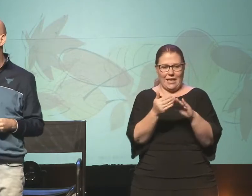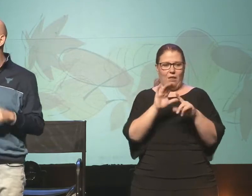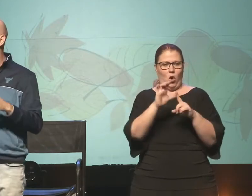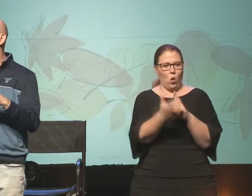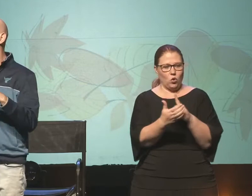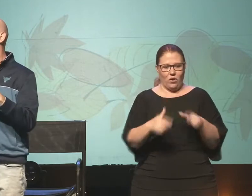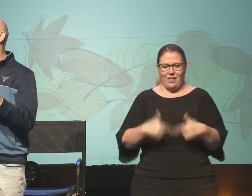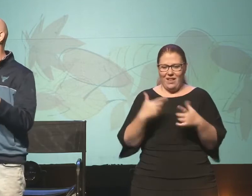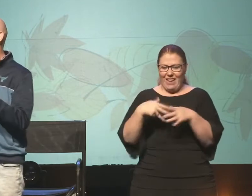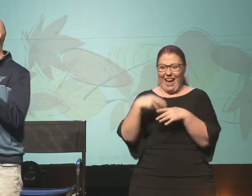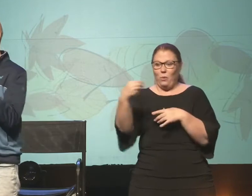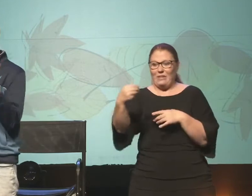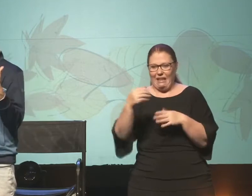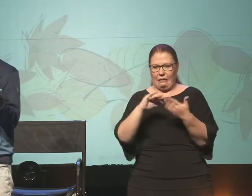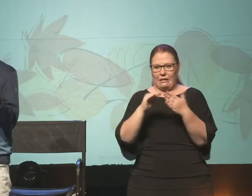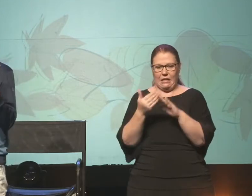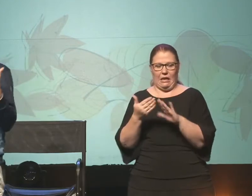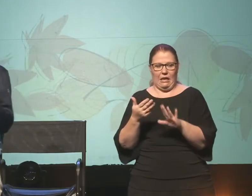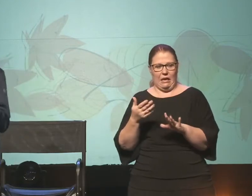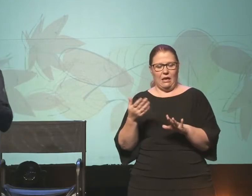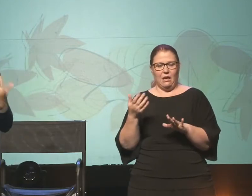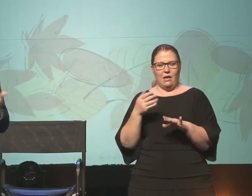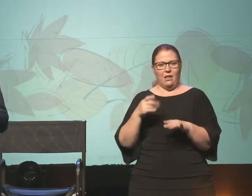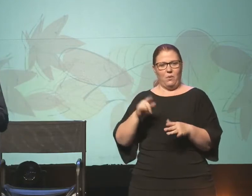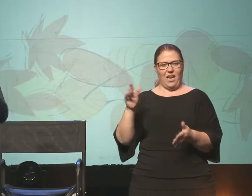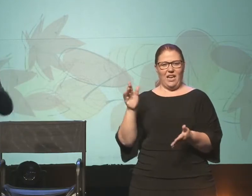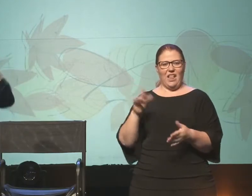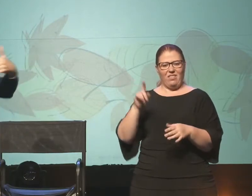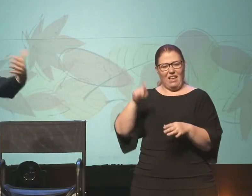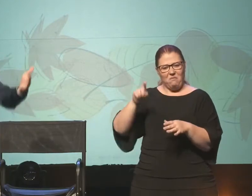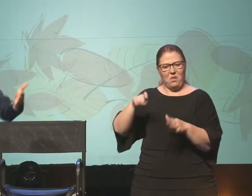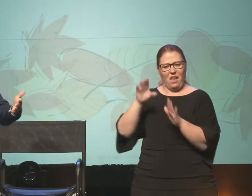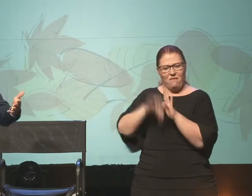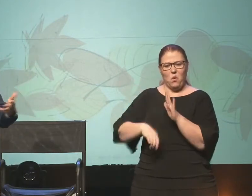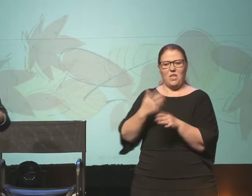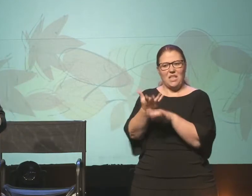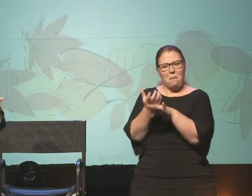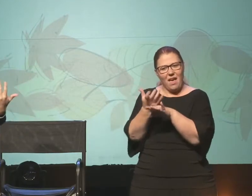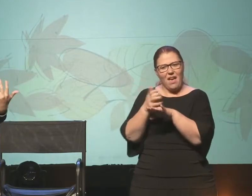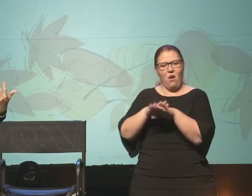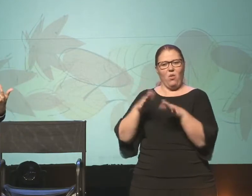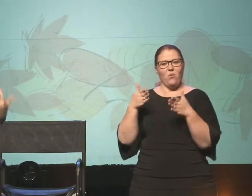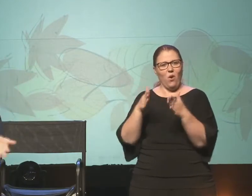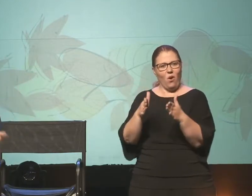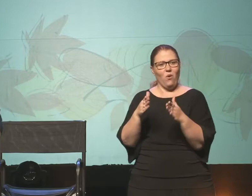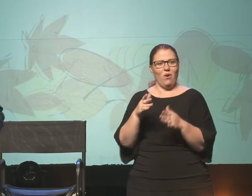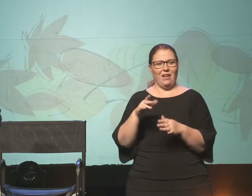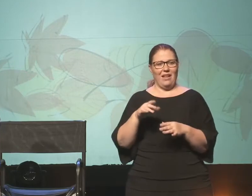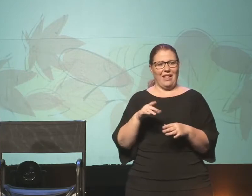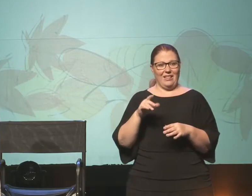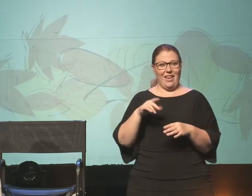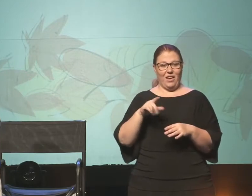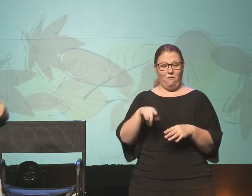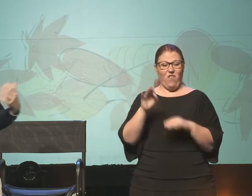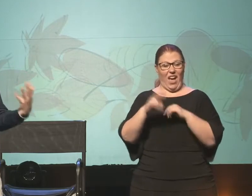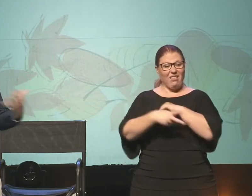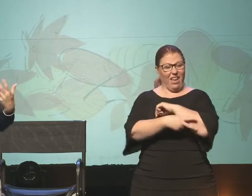the city, and they would have been reduced to begging along these roads. You would oftentimes find bandits along the road. It was an unsafe